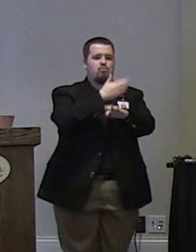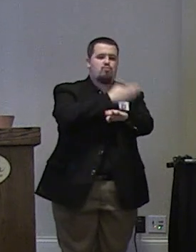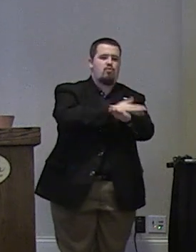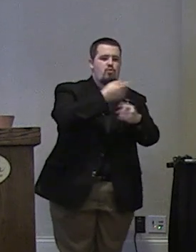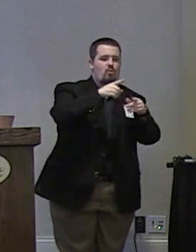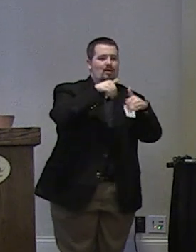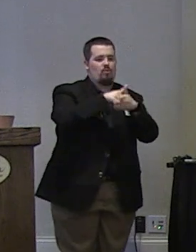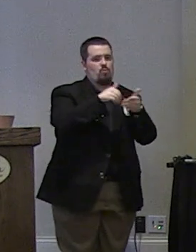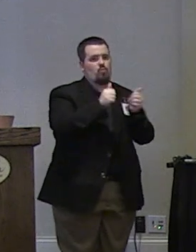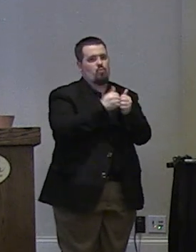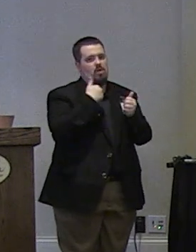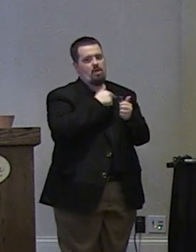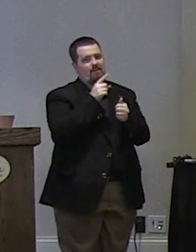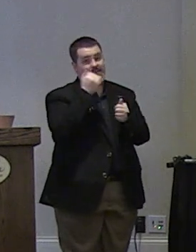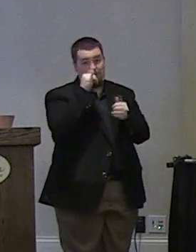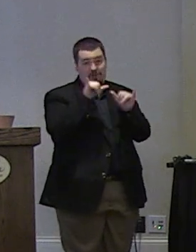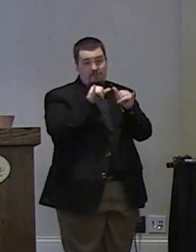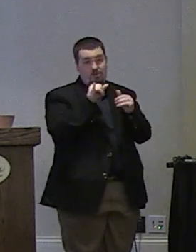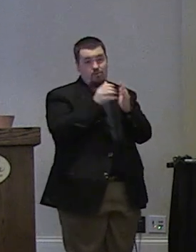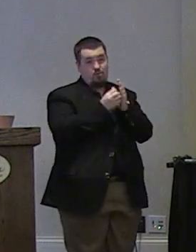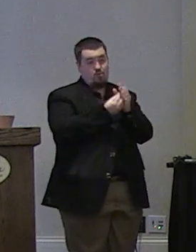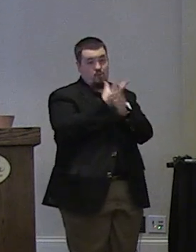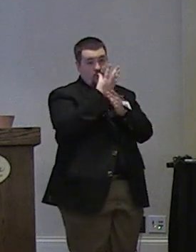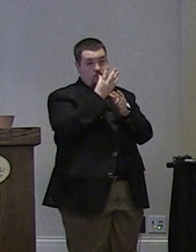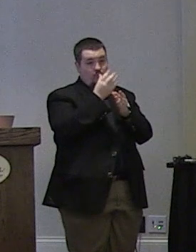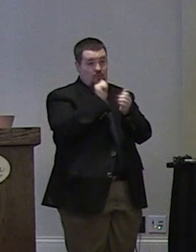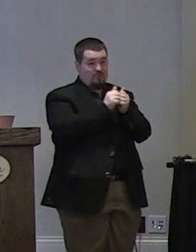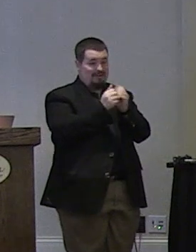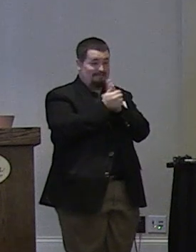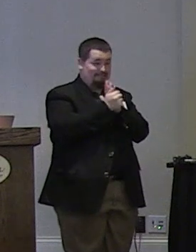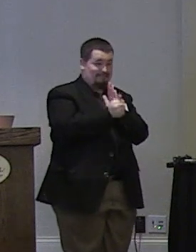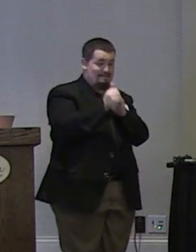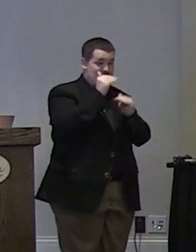and if you just measure growth in proficiency levels